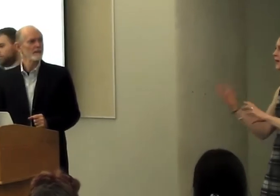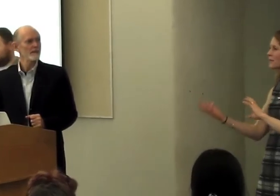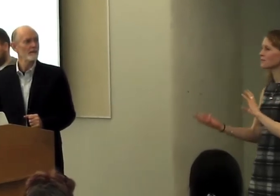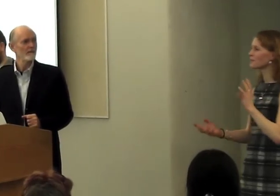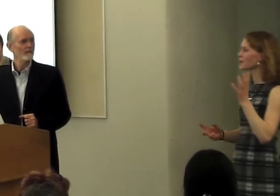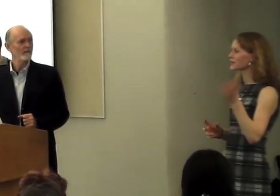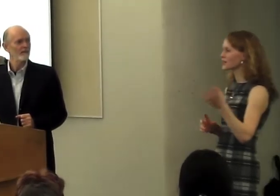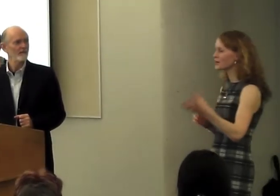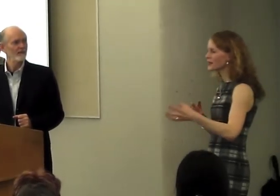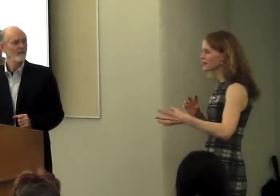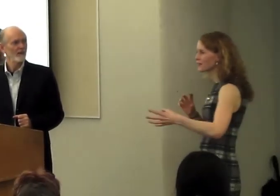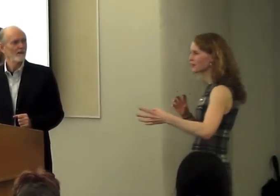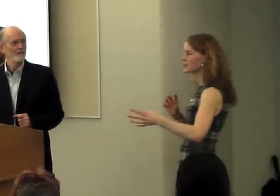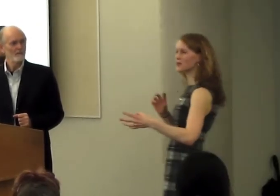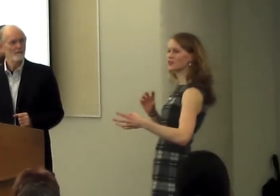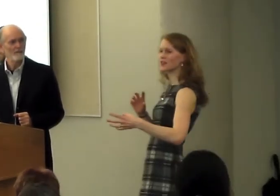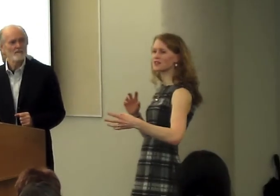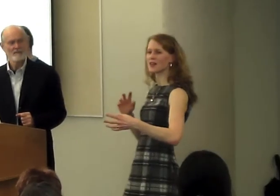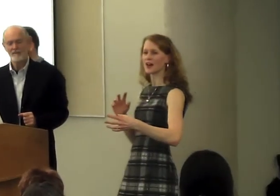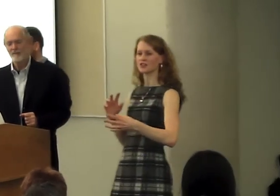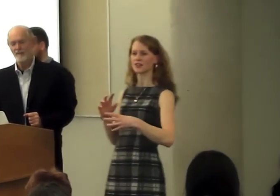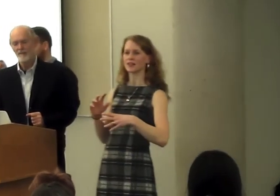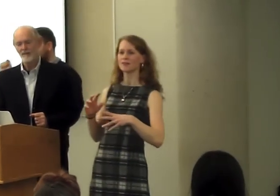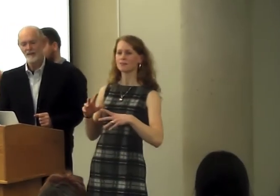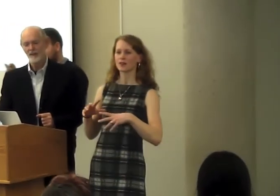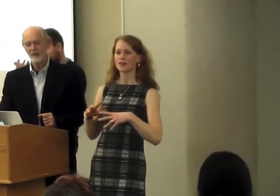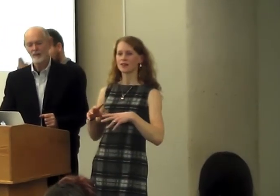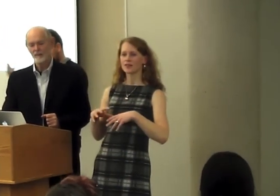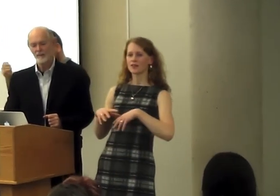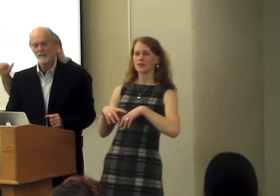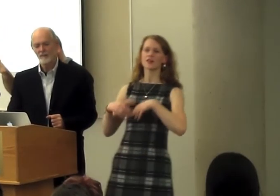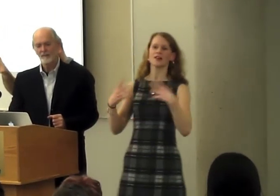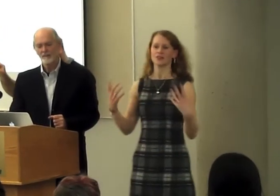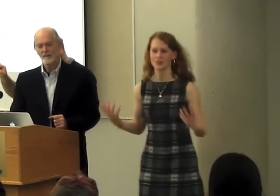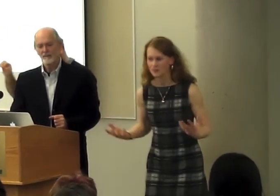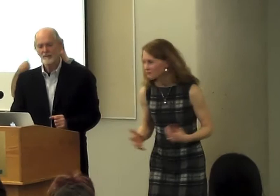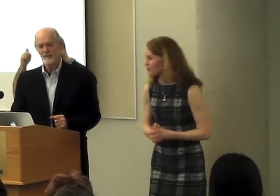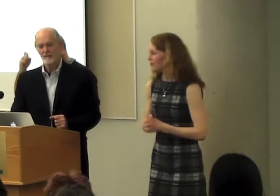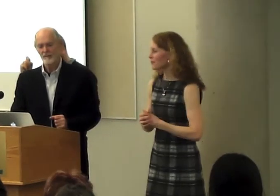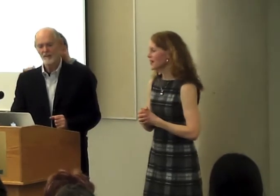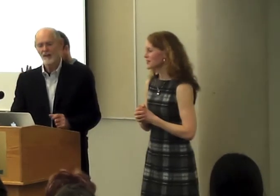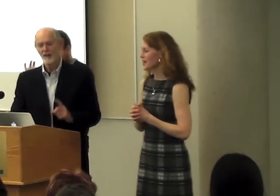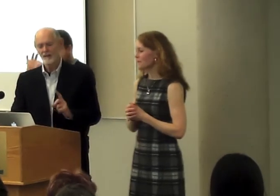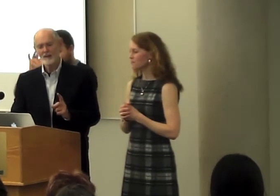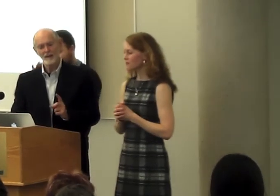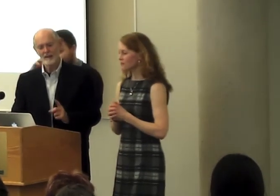You still might be questioning whether punctuation is actually courteous.